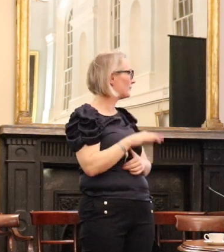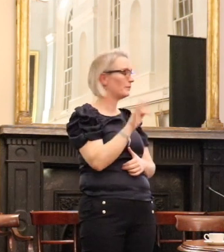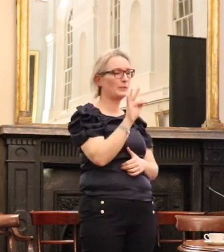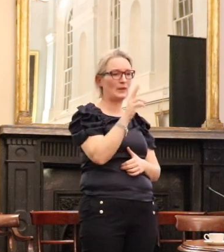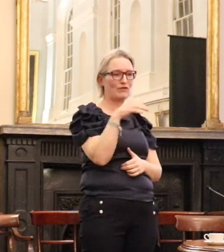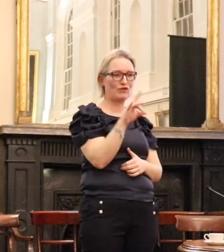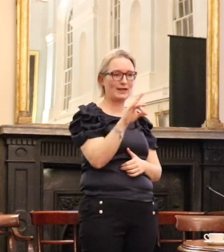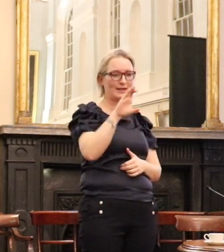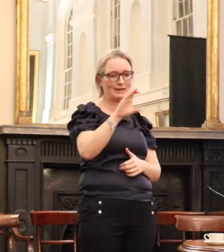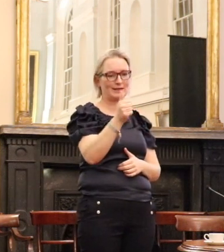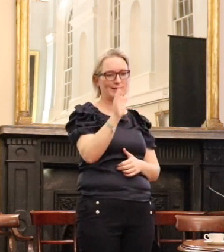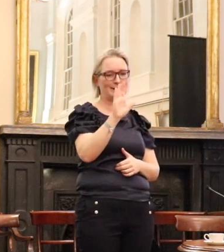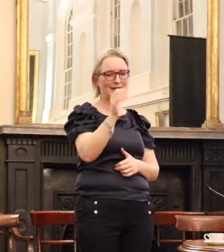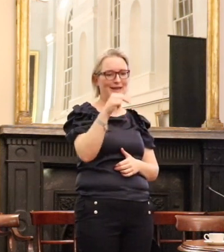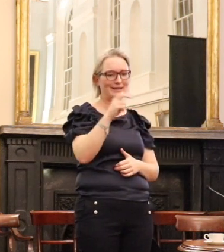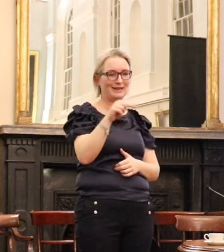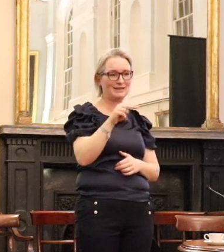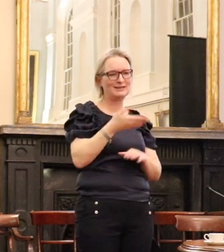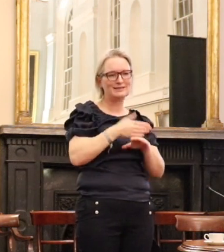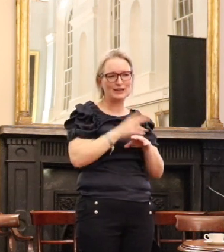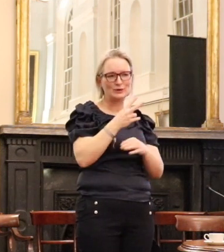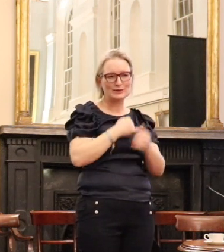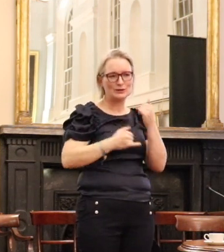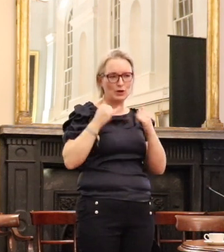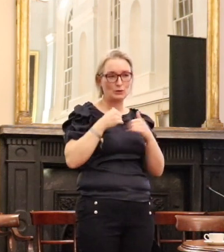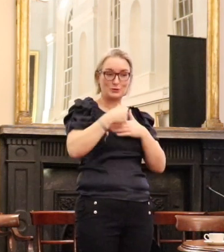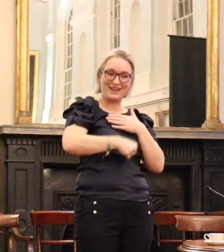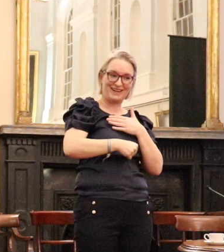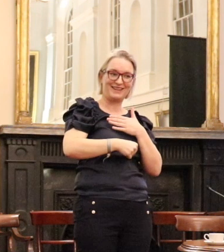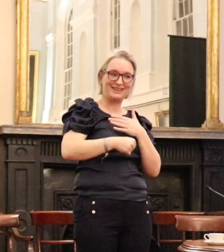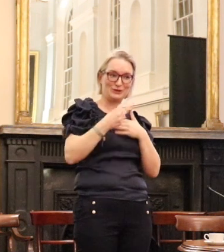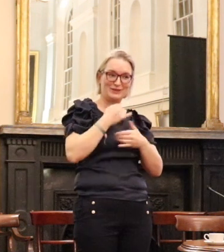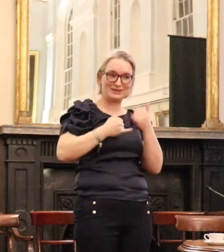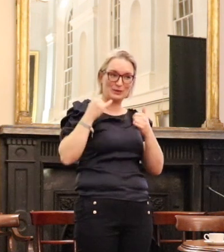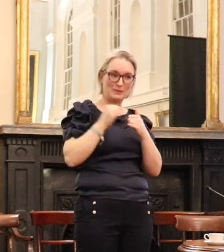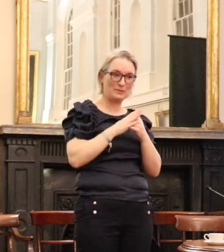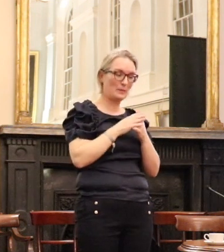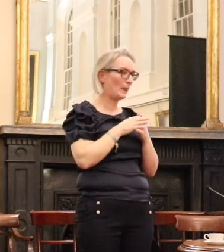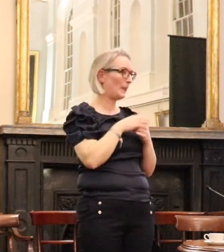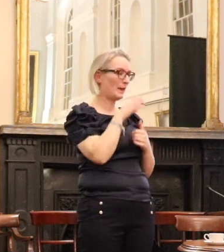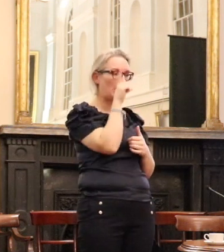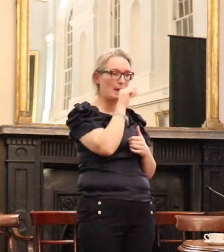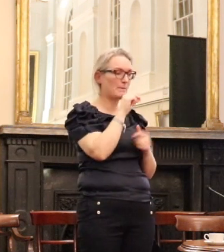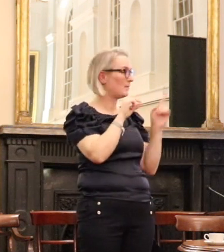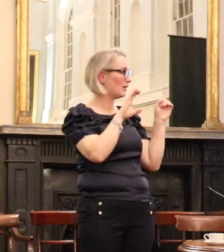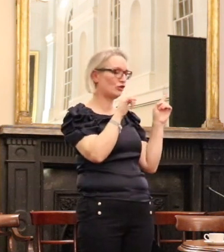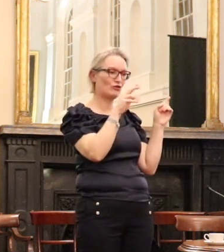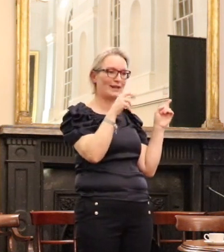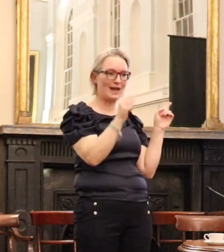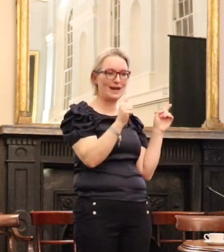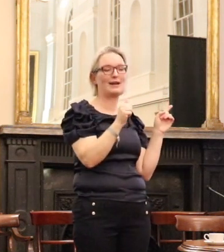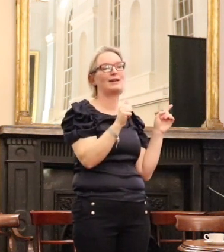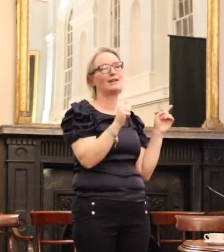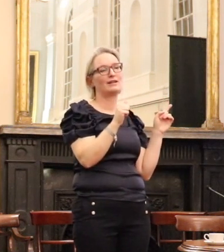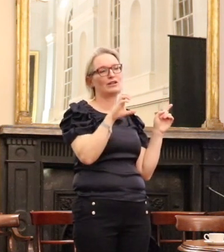barrister who died two years ago today he's pictured there with Katrina Crowe out of Venice where he was going to